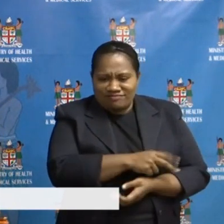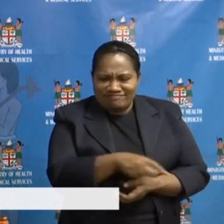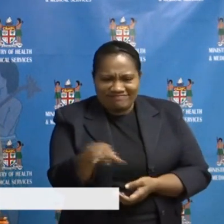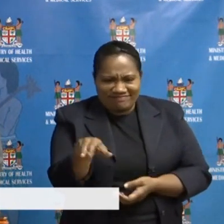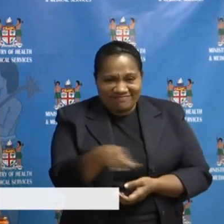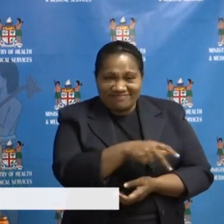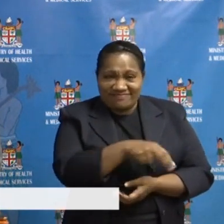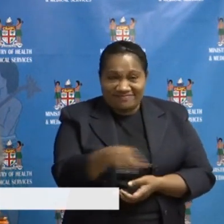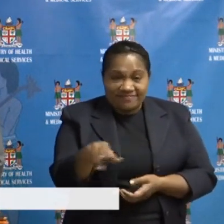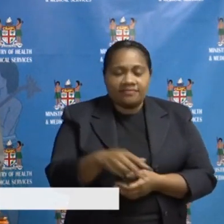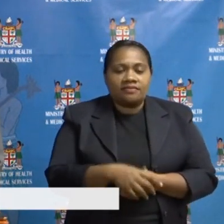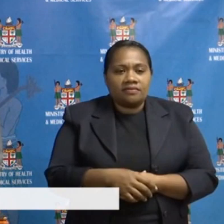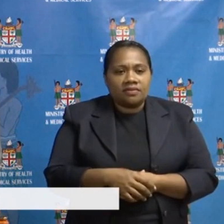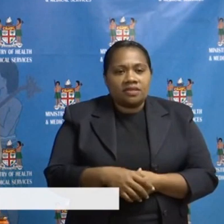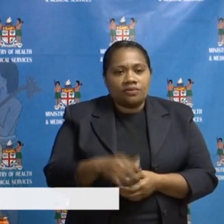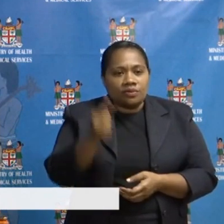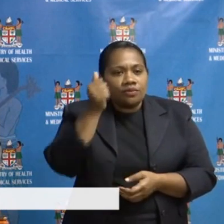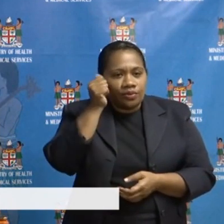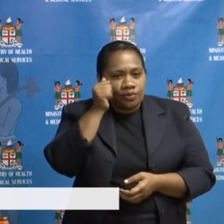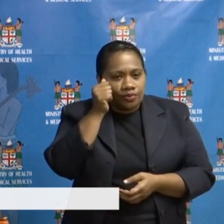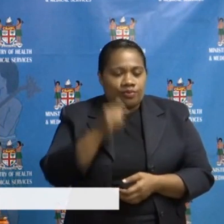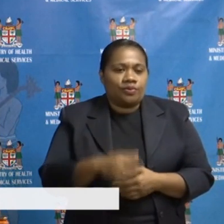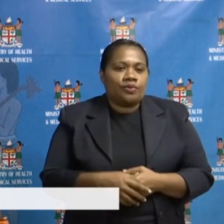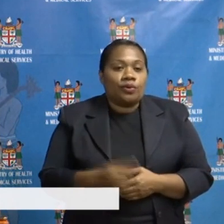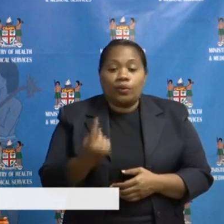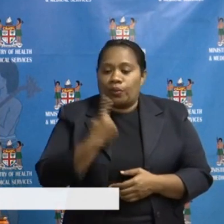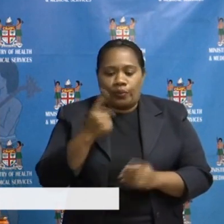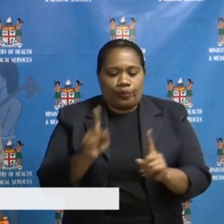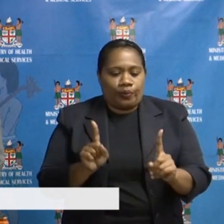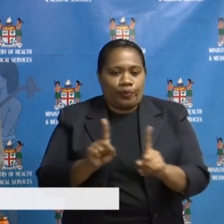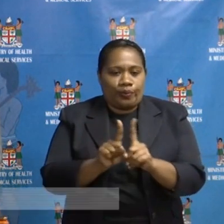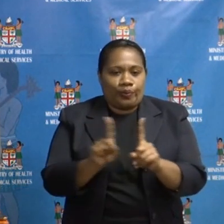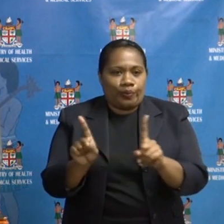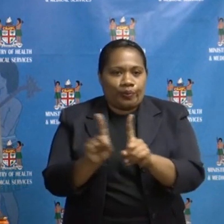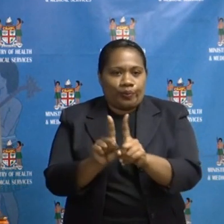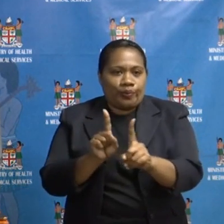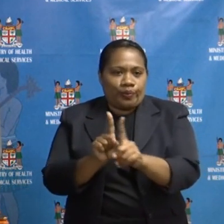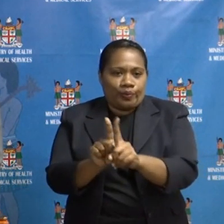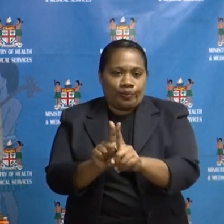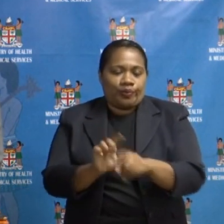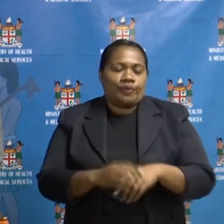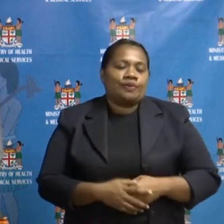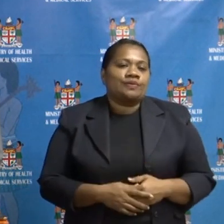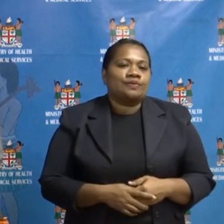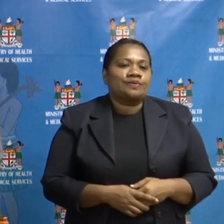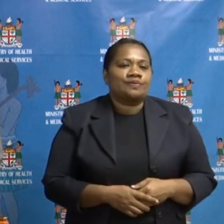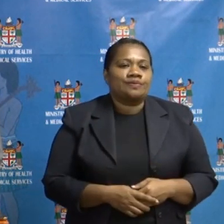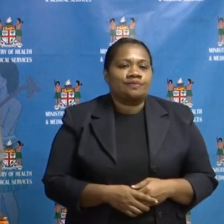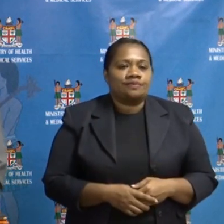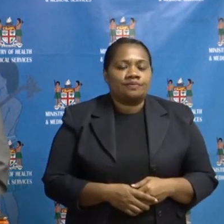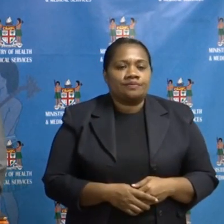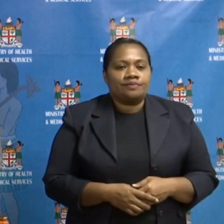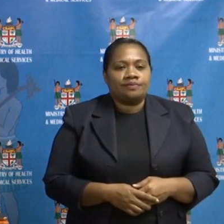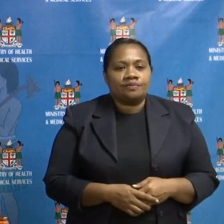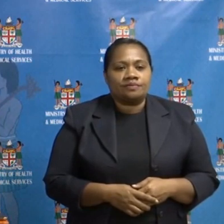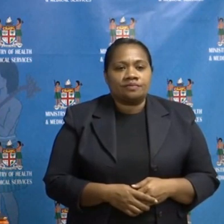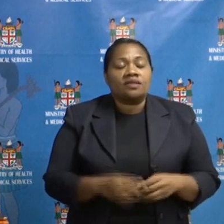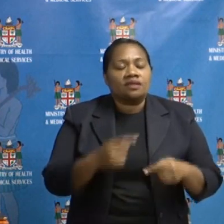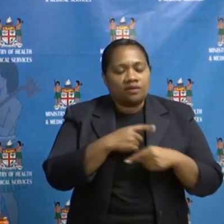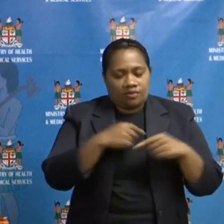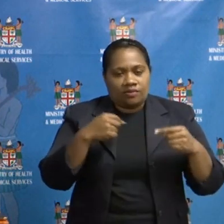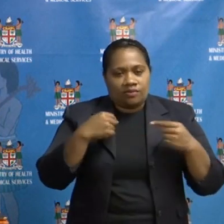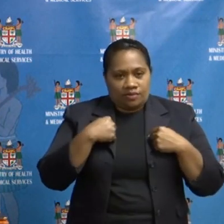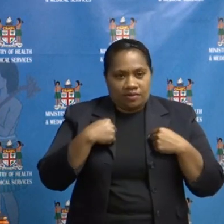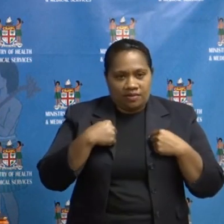the corridor, we would have actually known who all of the phones that she was in close proximity with, and we would have been